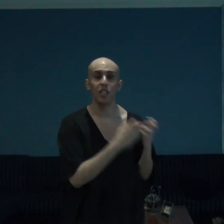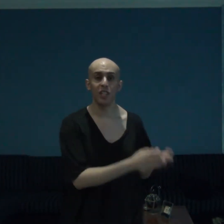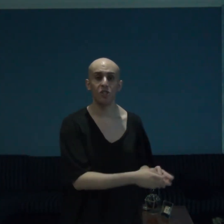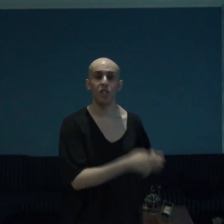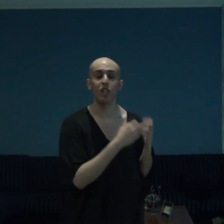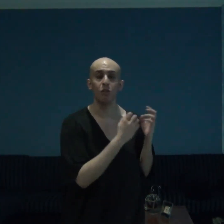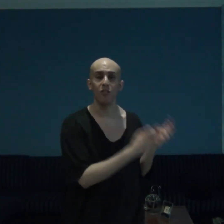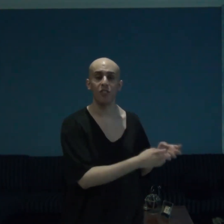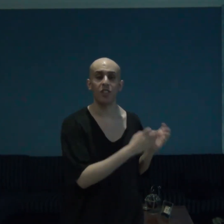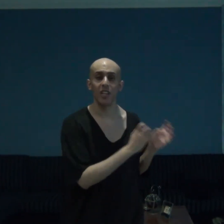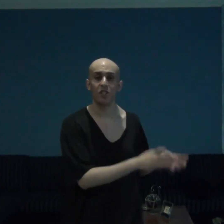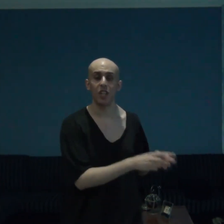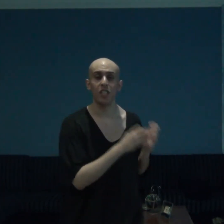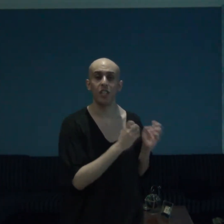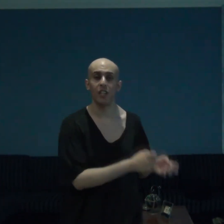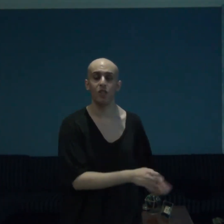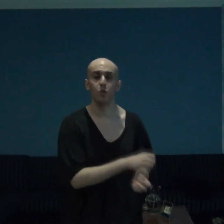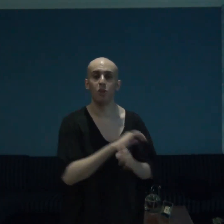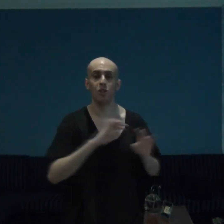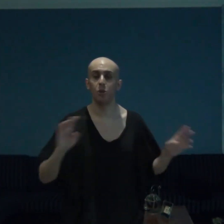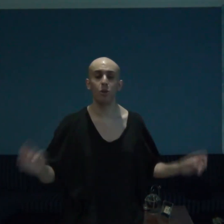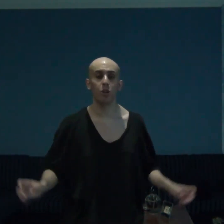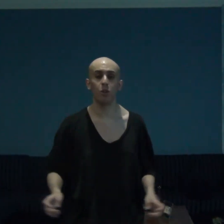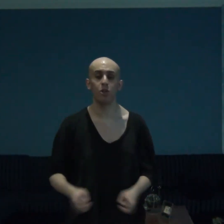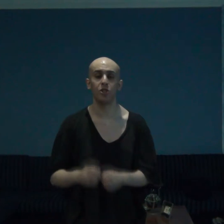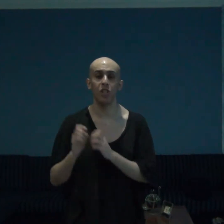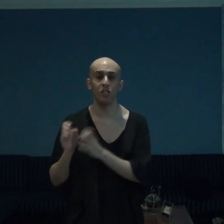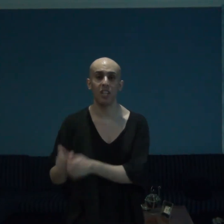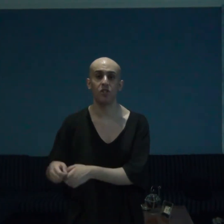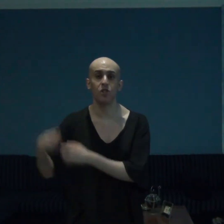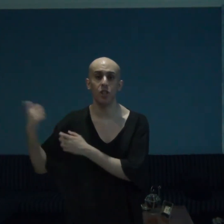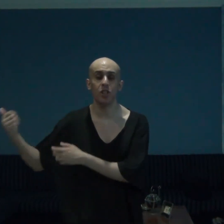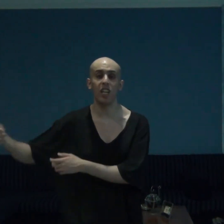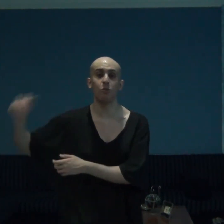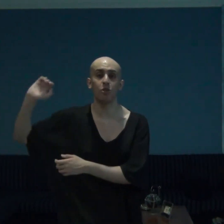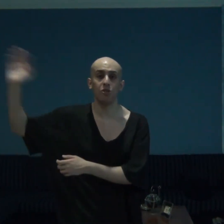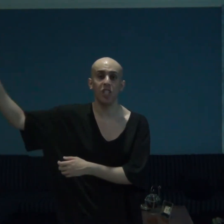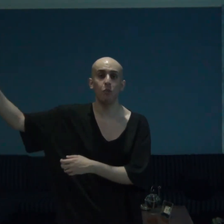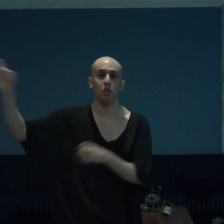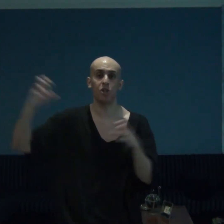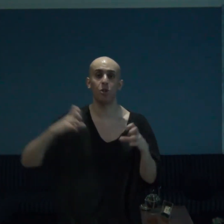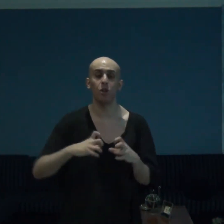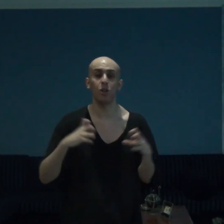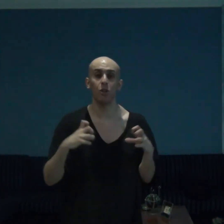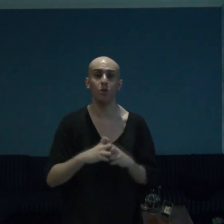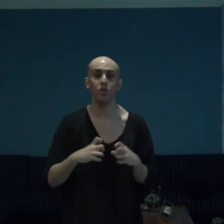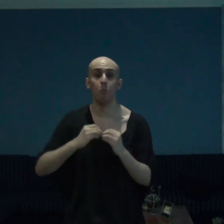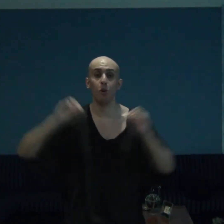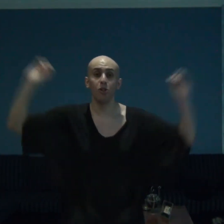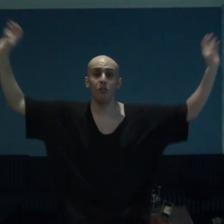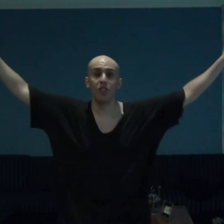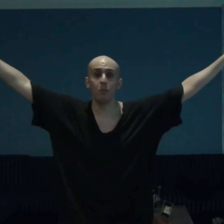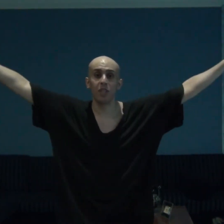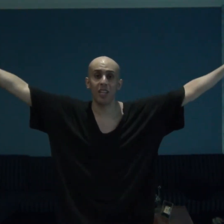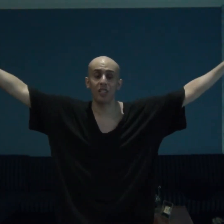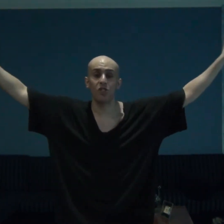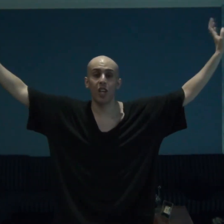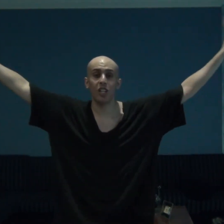Guts and Griffith guys and gals were so close just as Jill and Rosine were so close both of them guys and